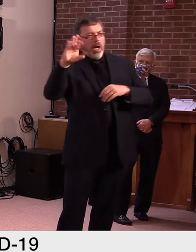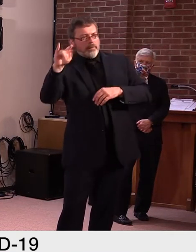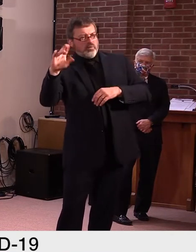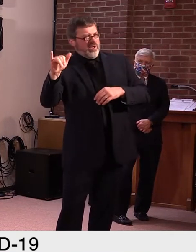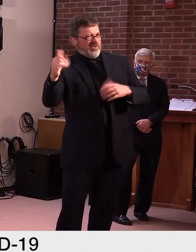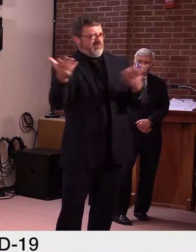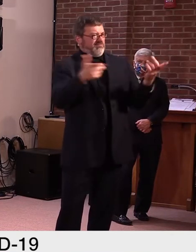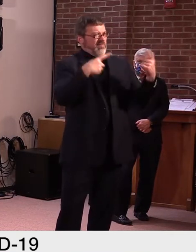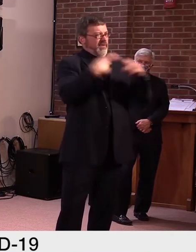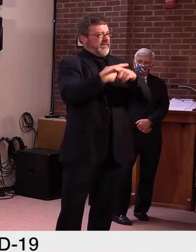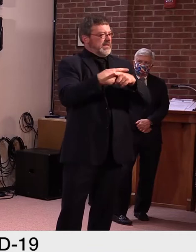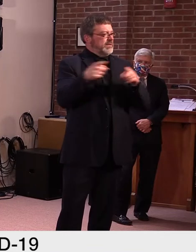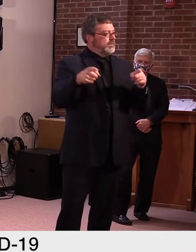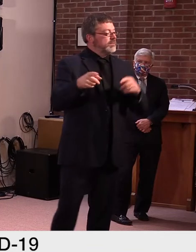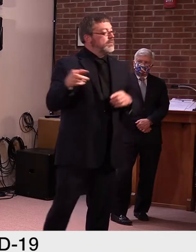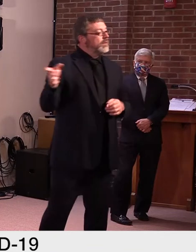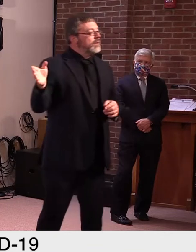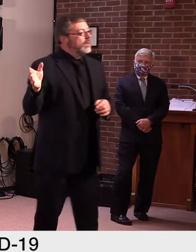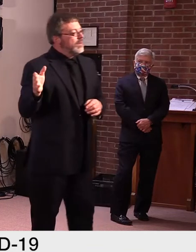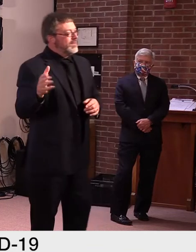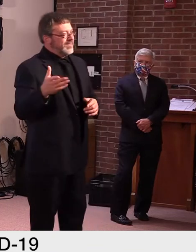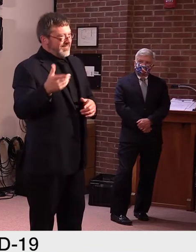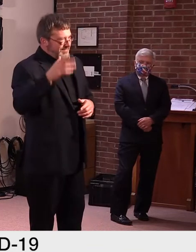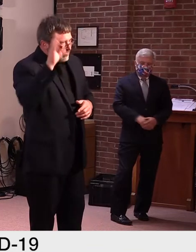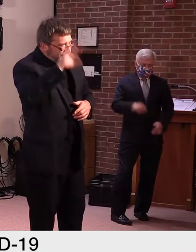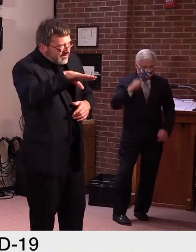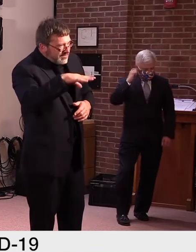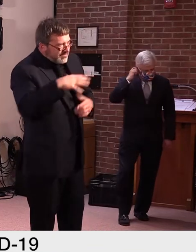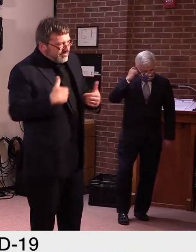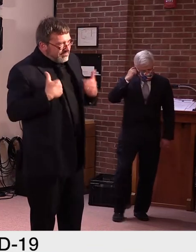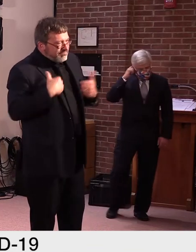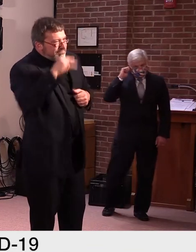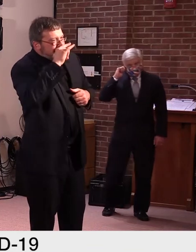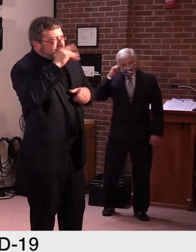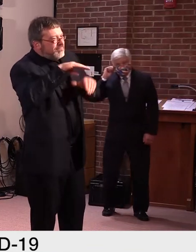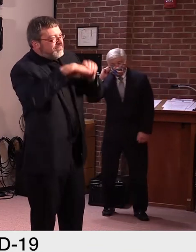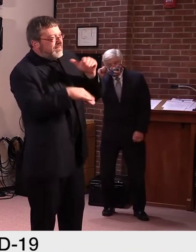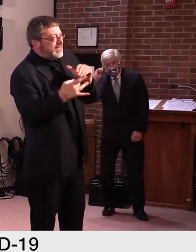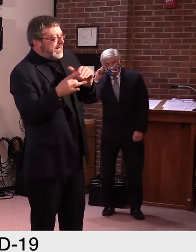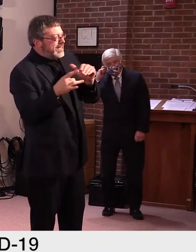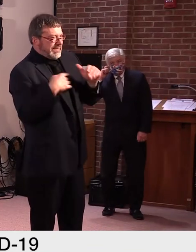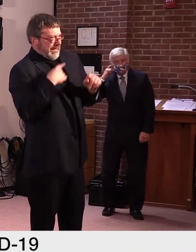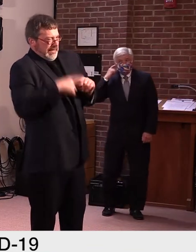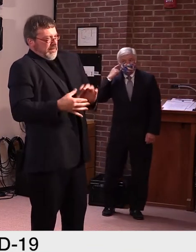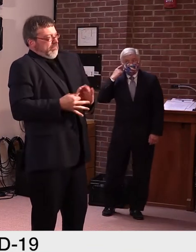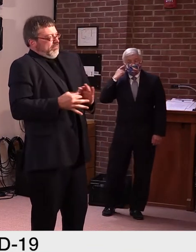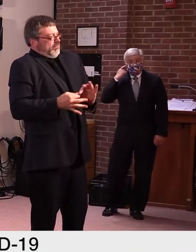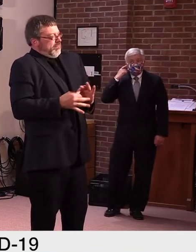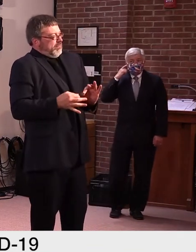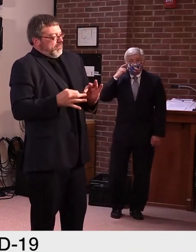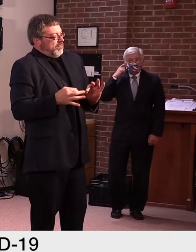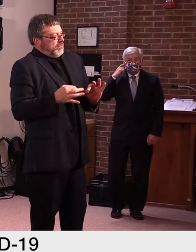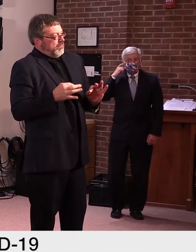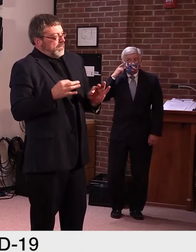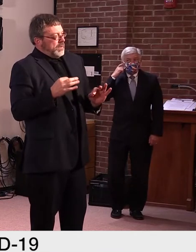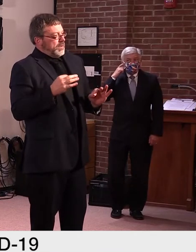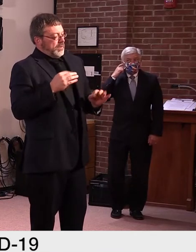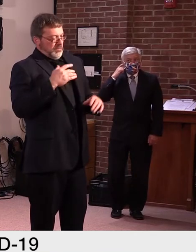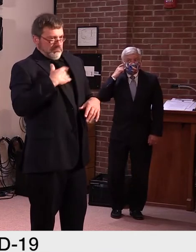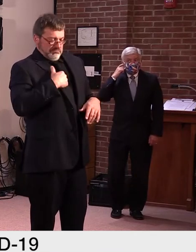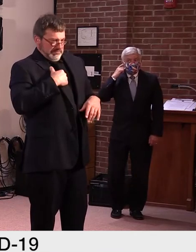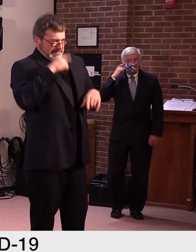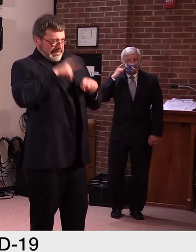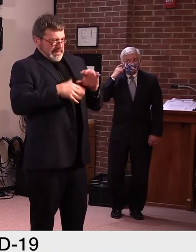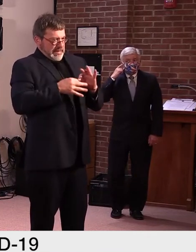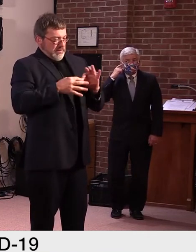juveniles we're talking about here. Uh, and, uh, again, we just want to make sure we get this right and we'll, uh,